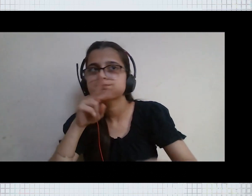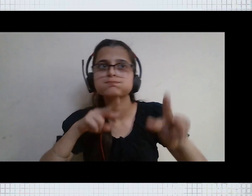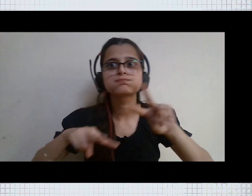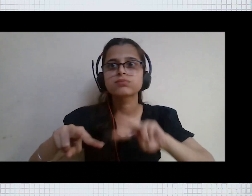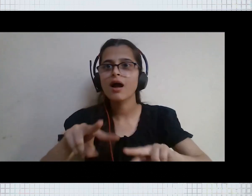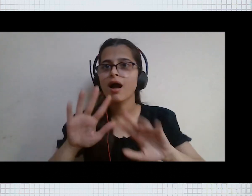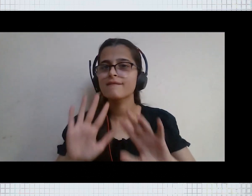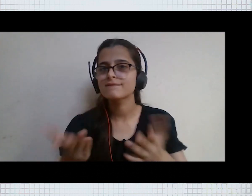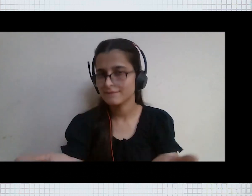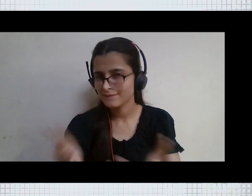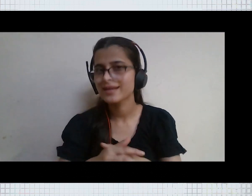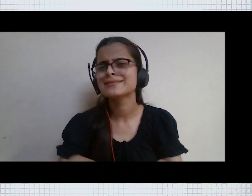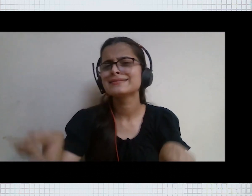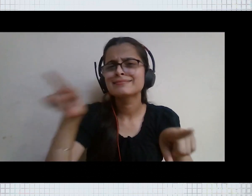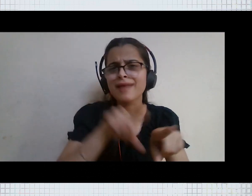just like